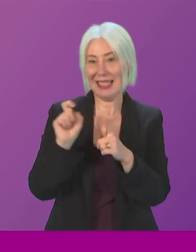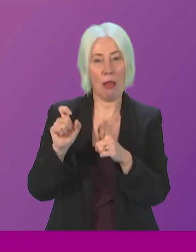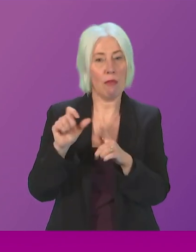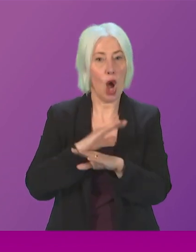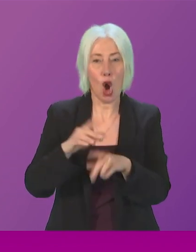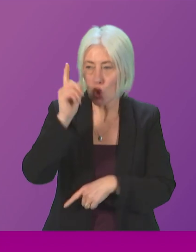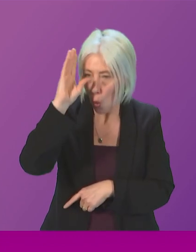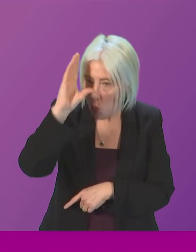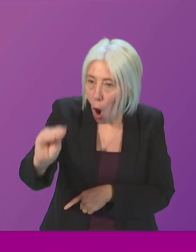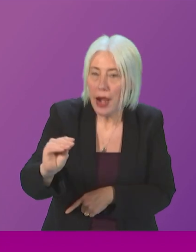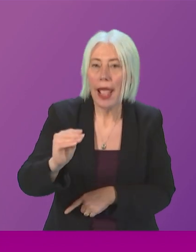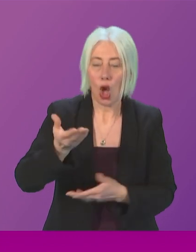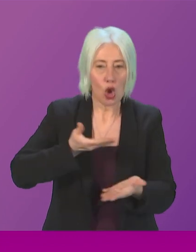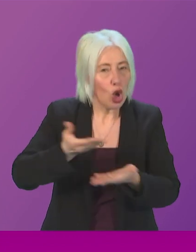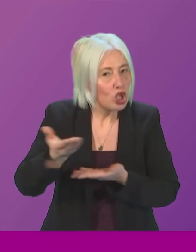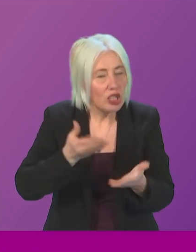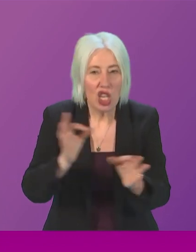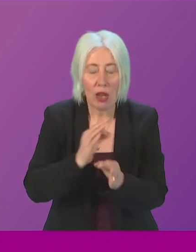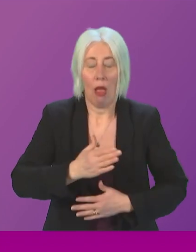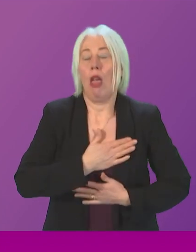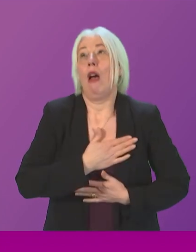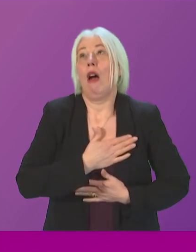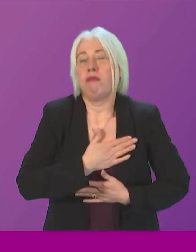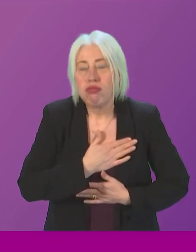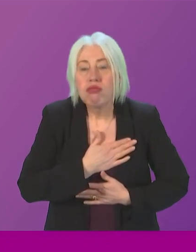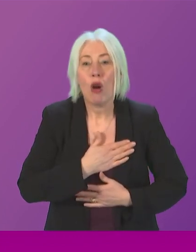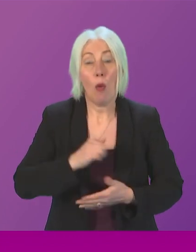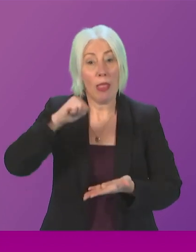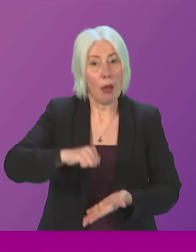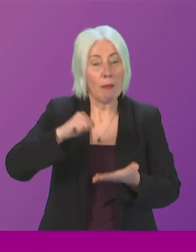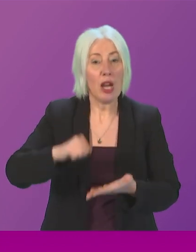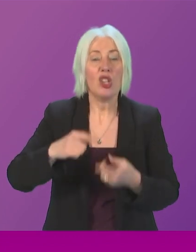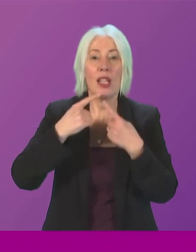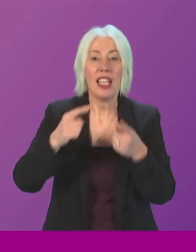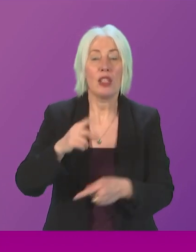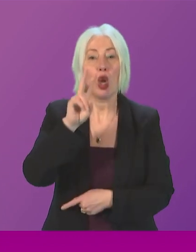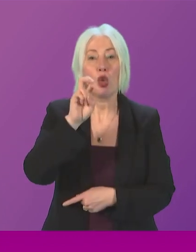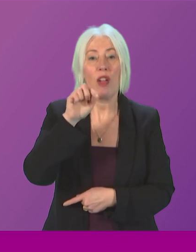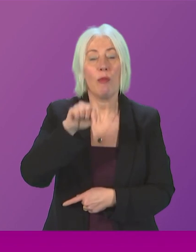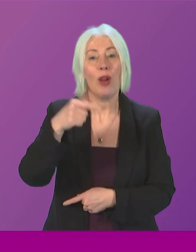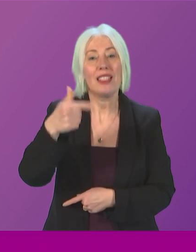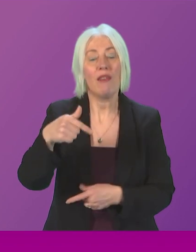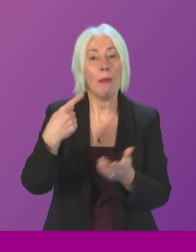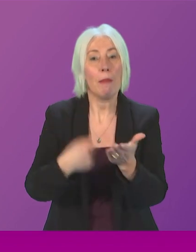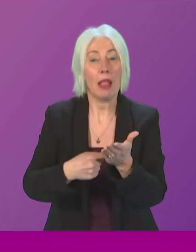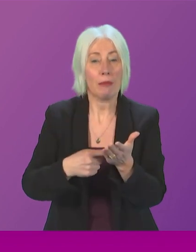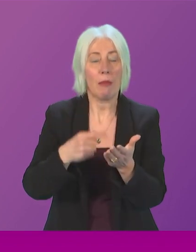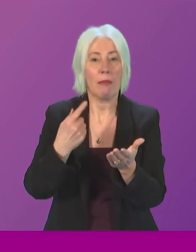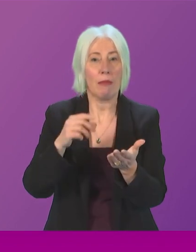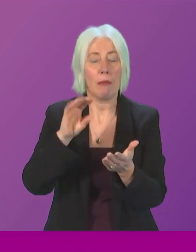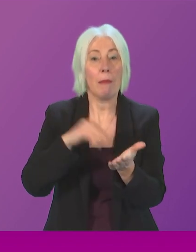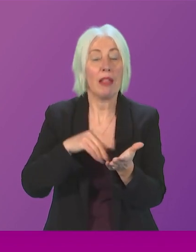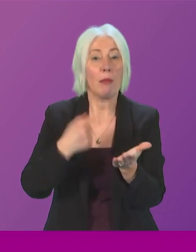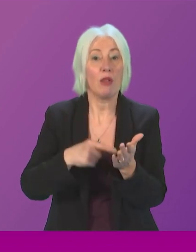and no consultation when the Scottish Budget was announced the Scottish Government trumped a £12.7 million increase for higher